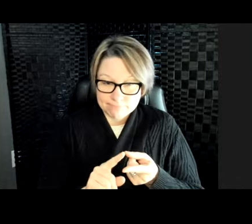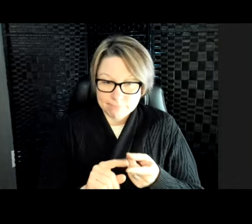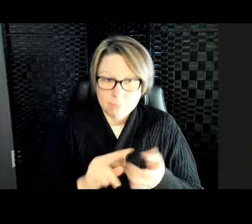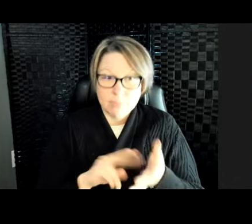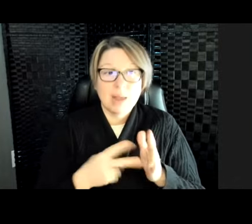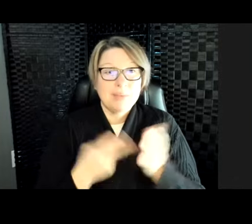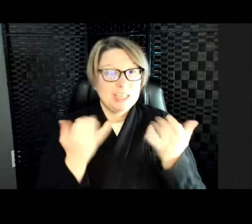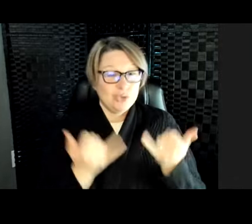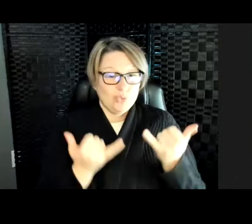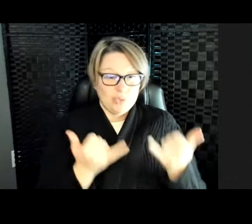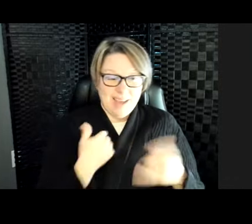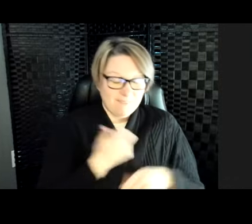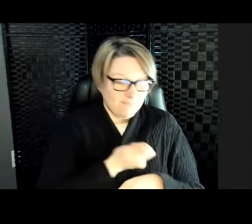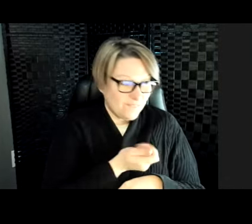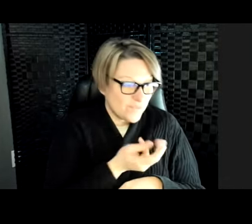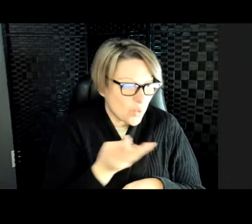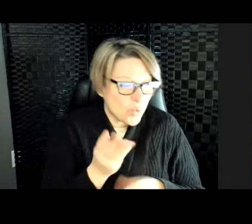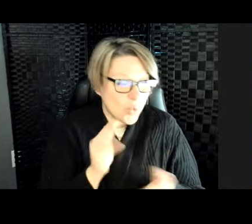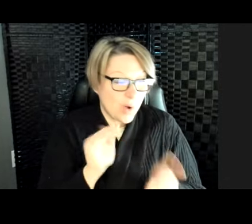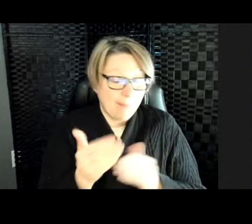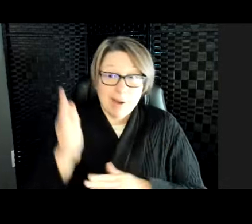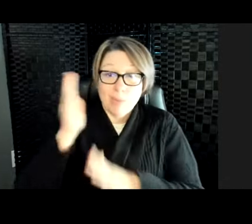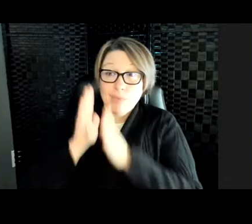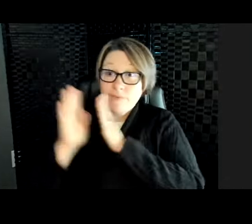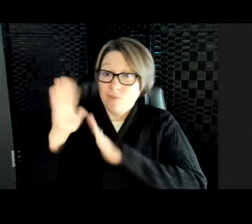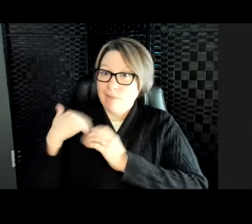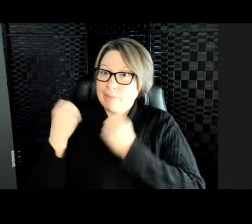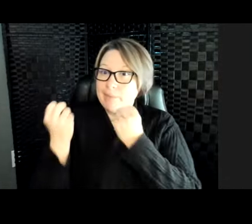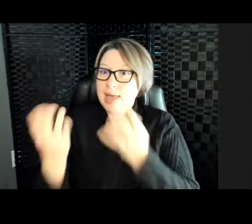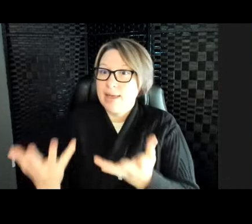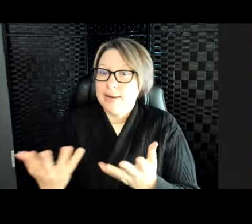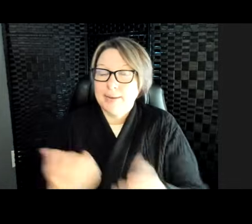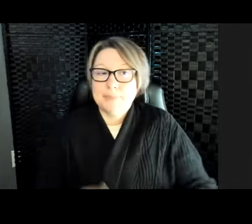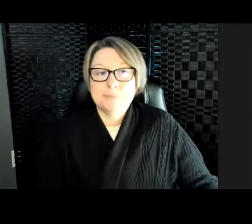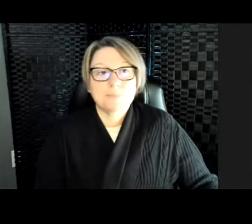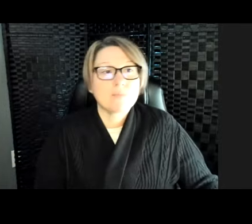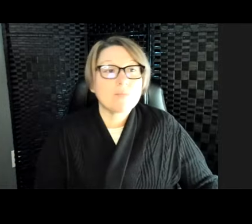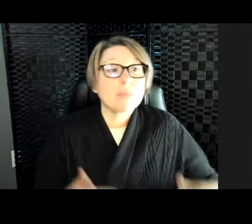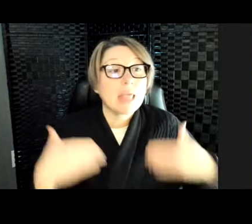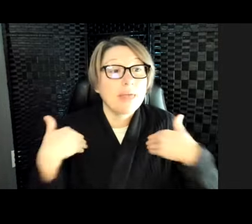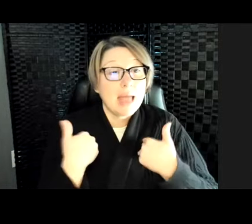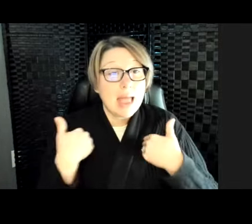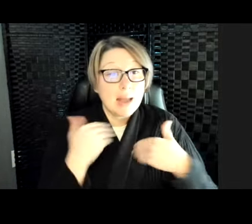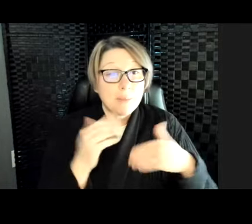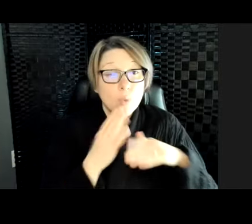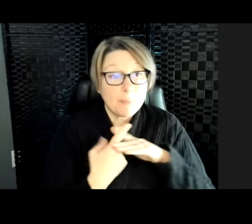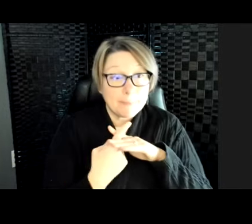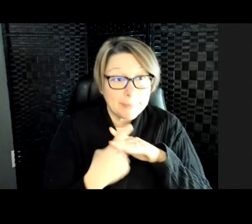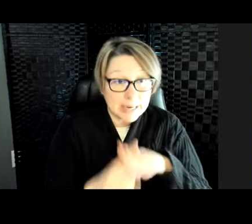The animal that we're going to start looking at is actually an animal that has recovered. It was